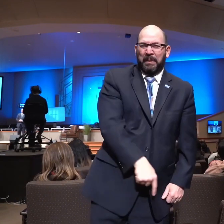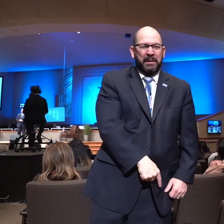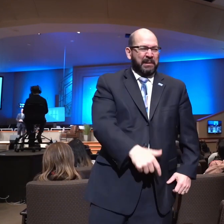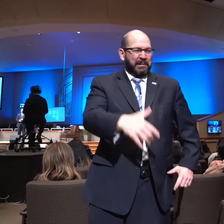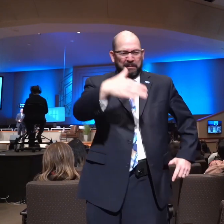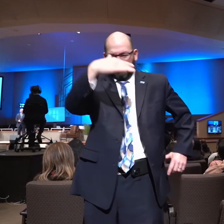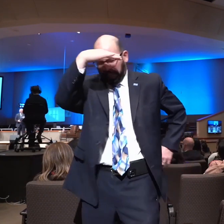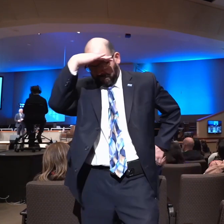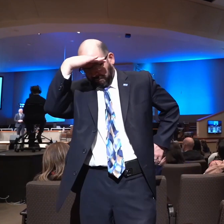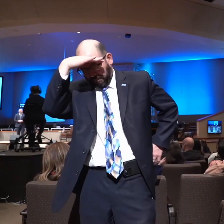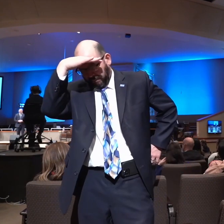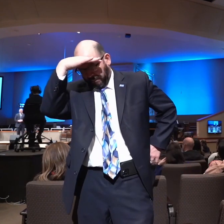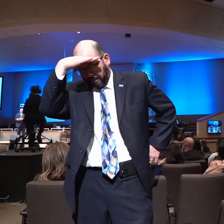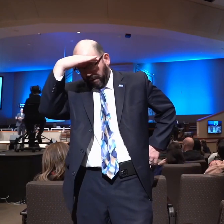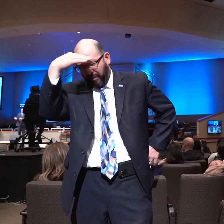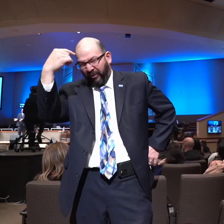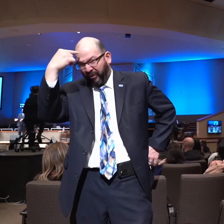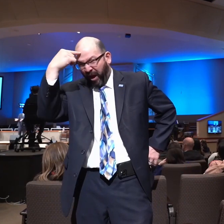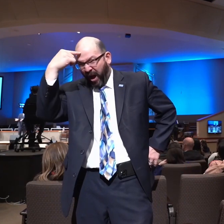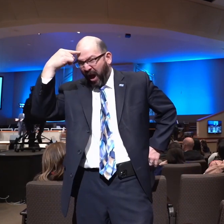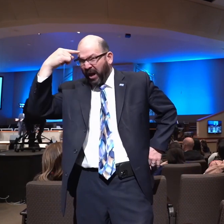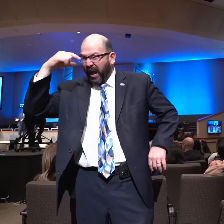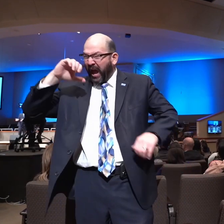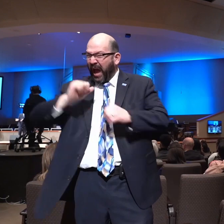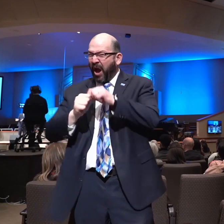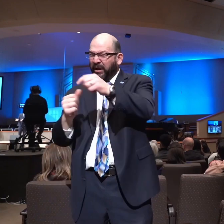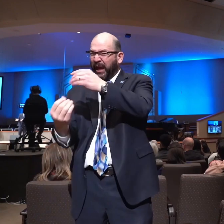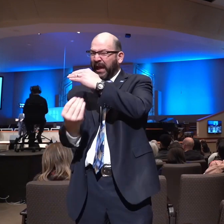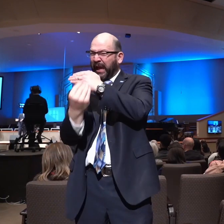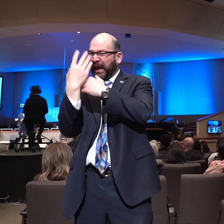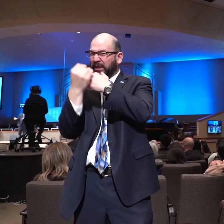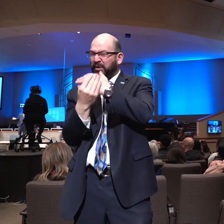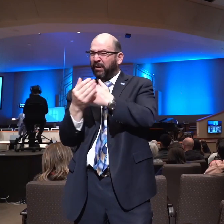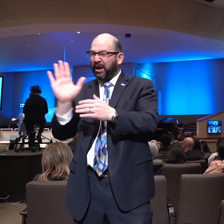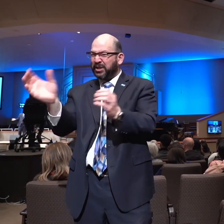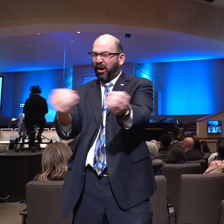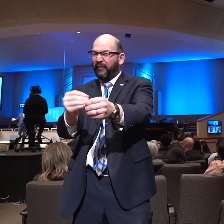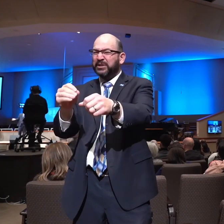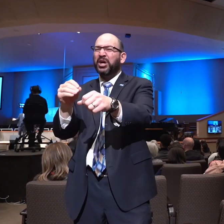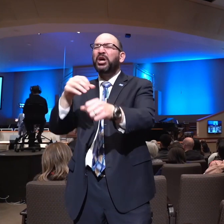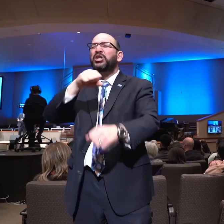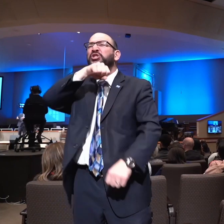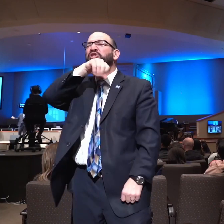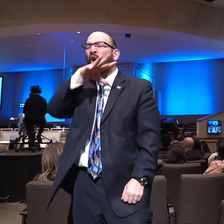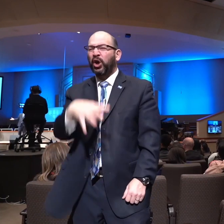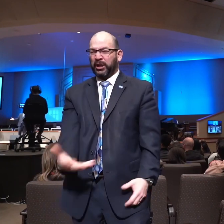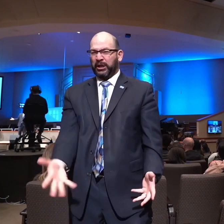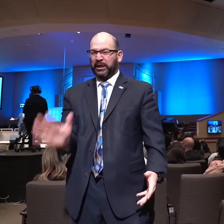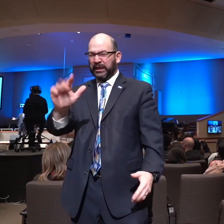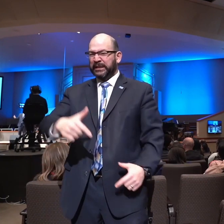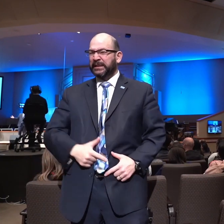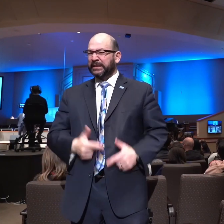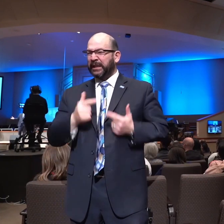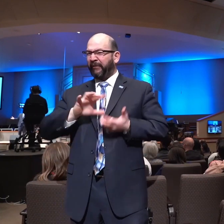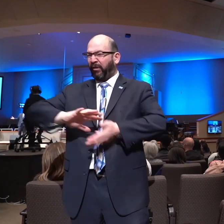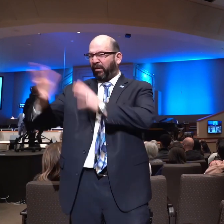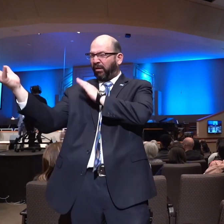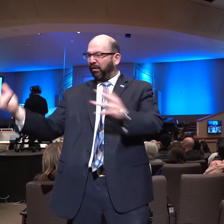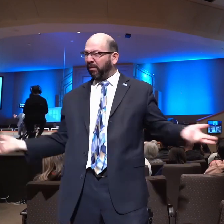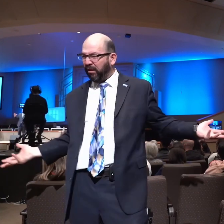Dr. Crabb, thought to myself, How can this man counsel me? His office is so dirty. His life is a mess. It's a shambles. Let me